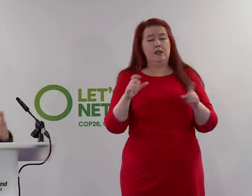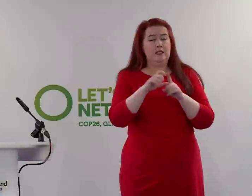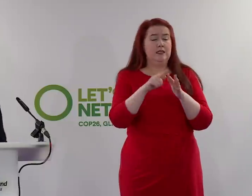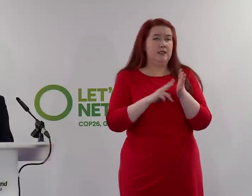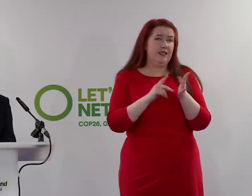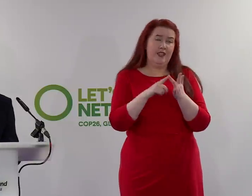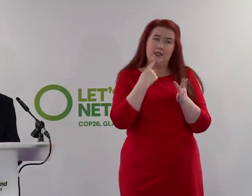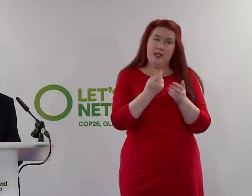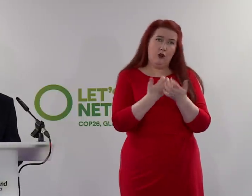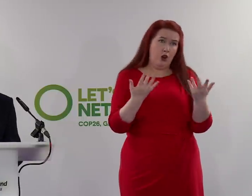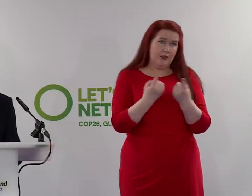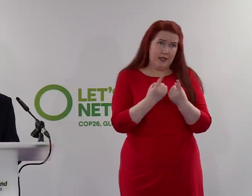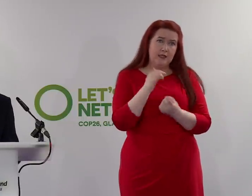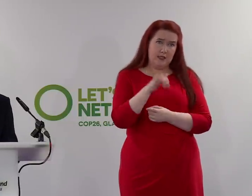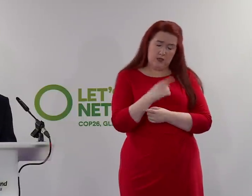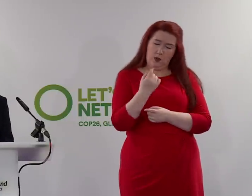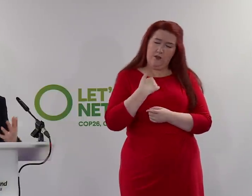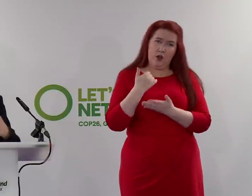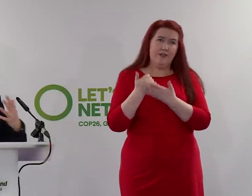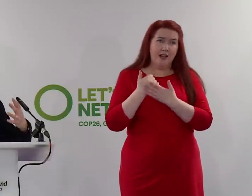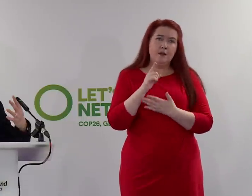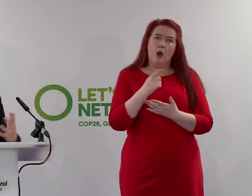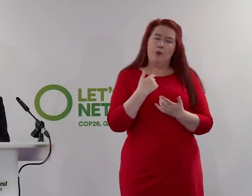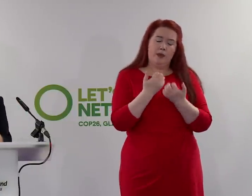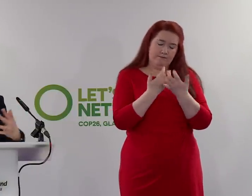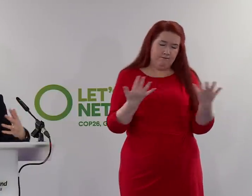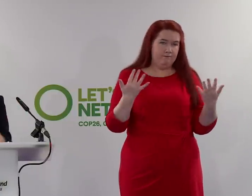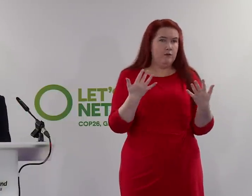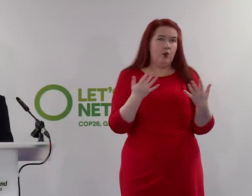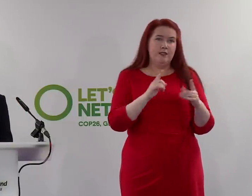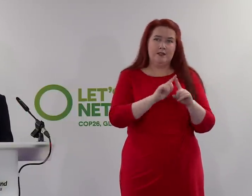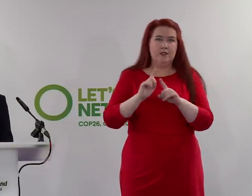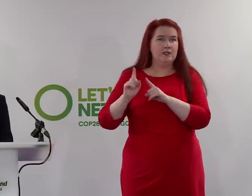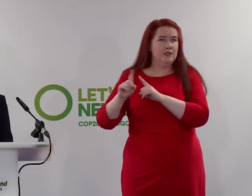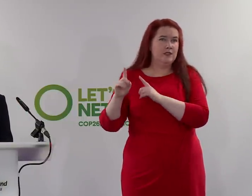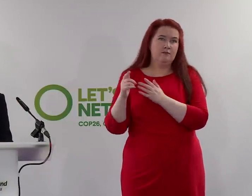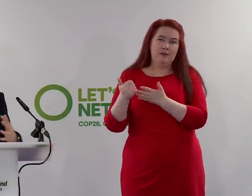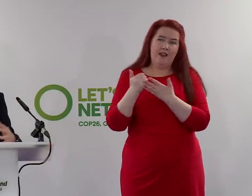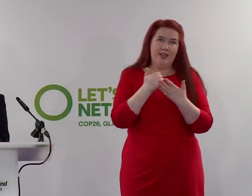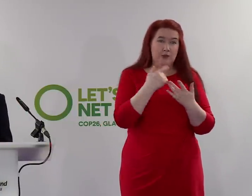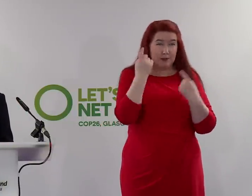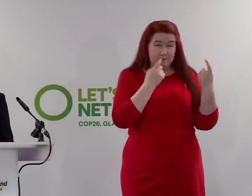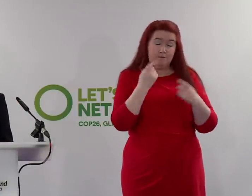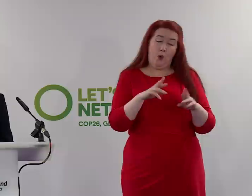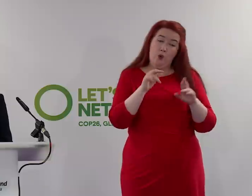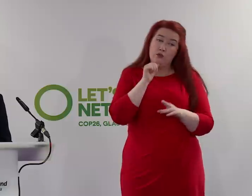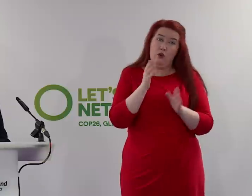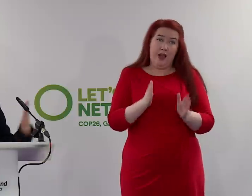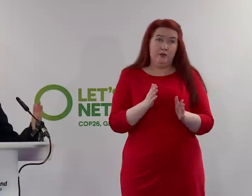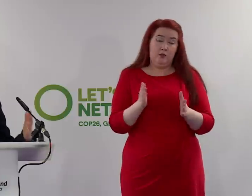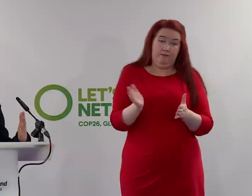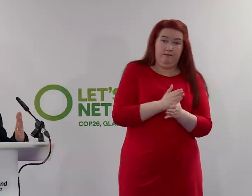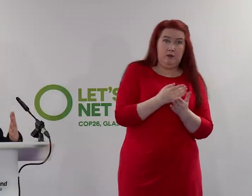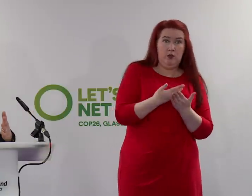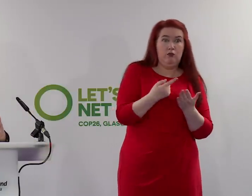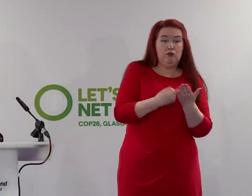listen to. She is one of our advisors, as you say. But we consider all of these things on an ongoing basis. I hope we don't have to introduce new restrictions.